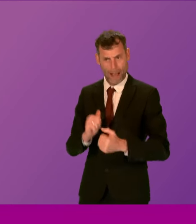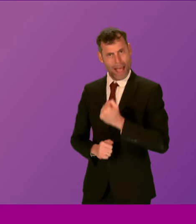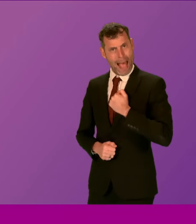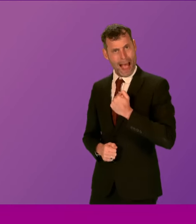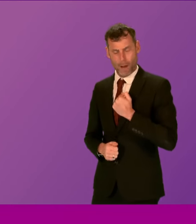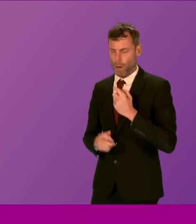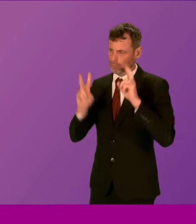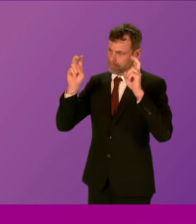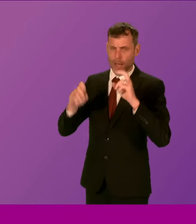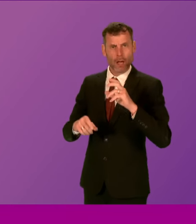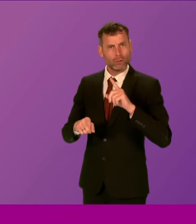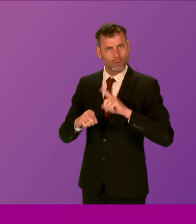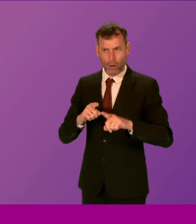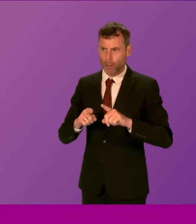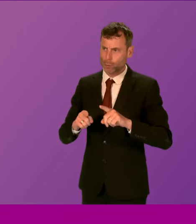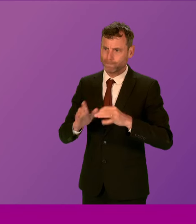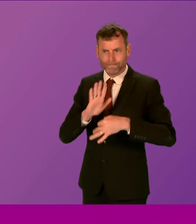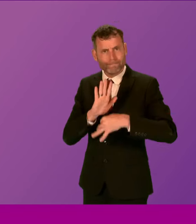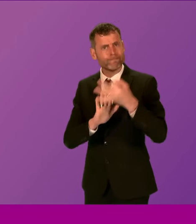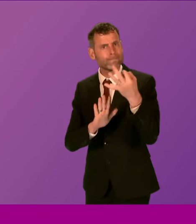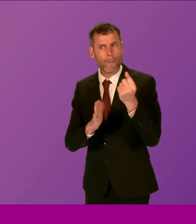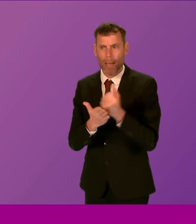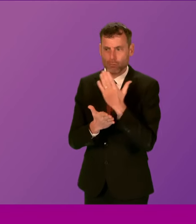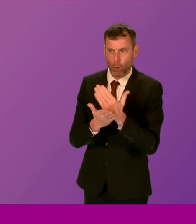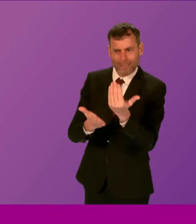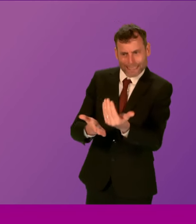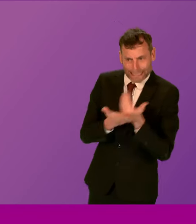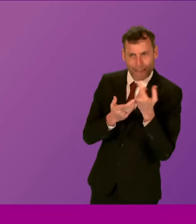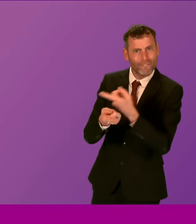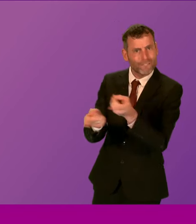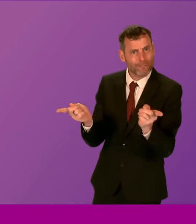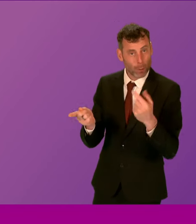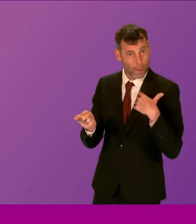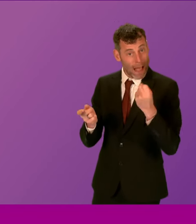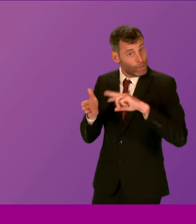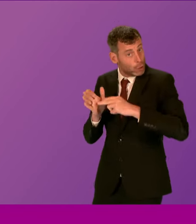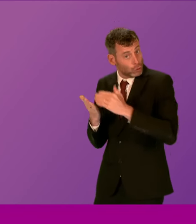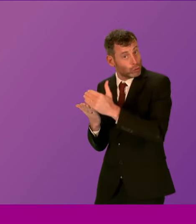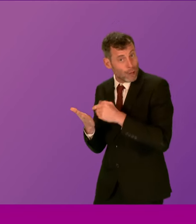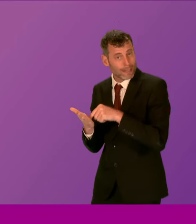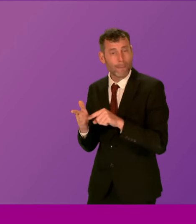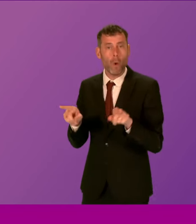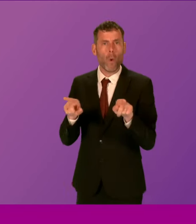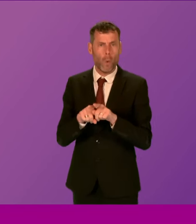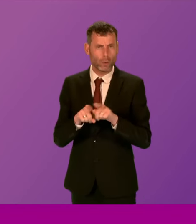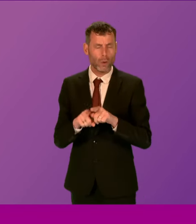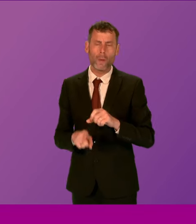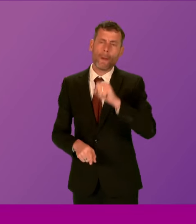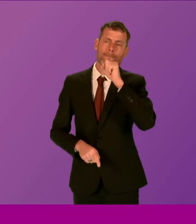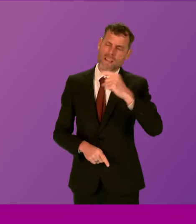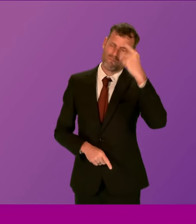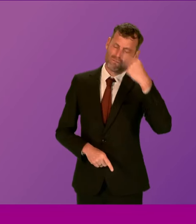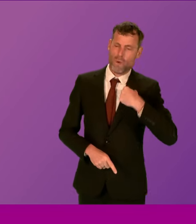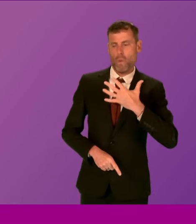safe strategy, in particular, but also to frankly challenge men's demand for sex. It's really